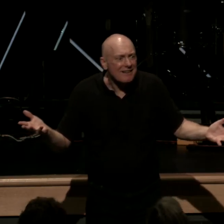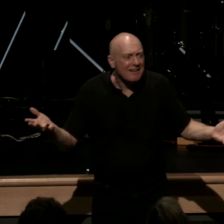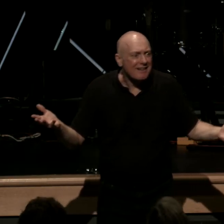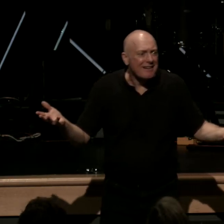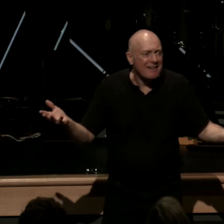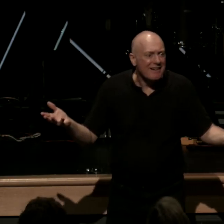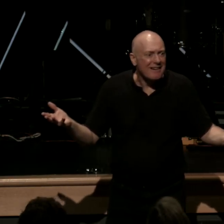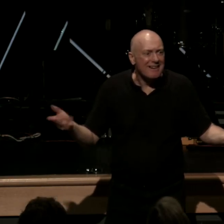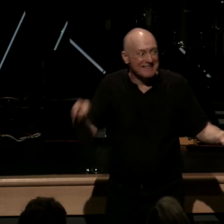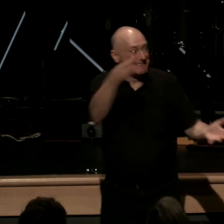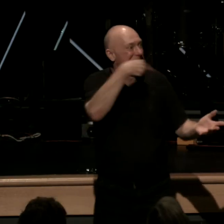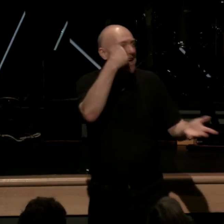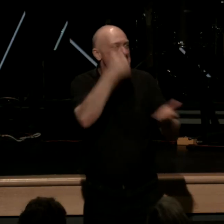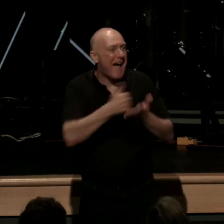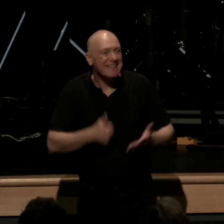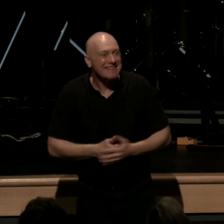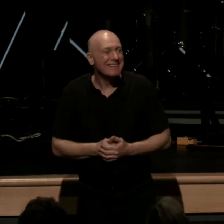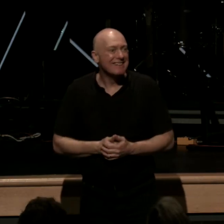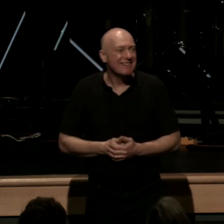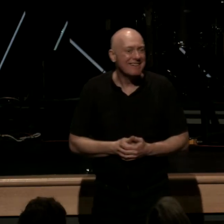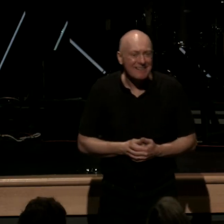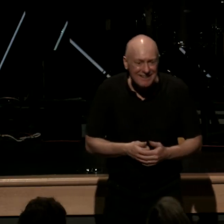and yet this is what justification by faith does